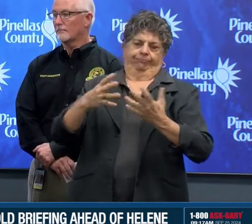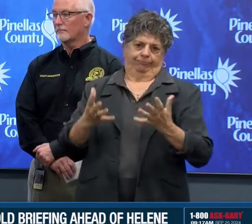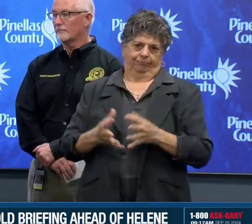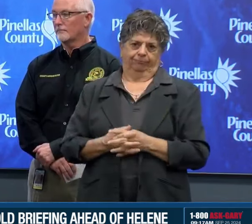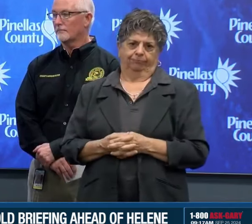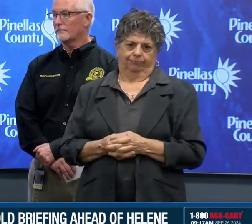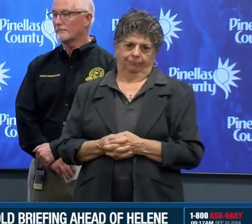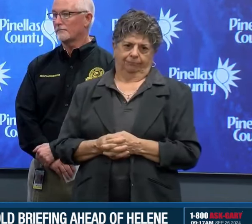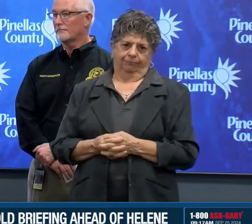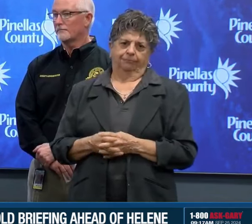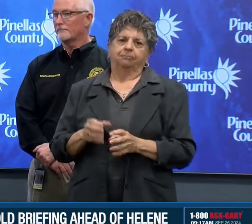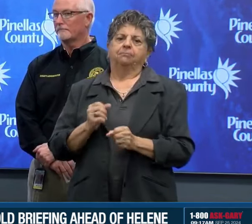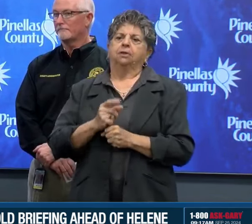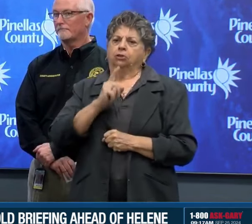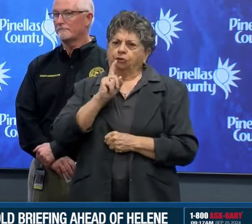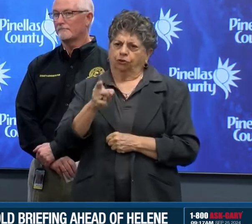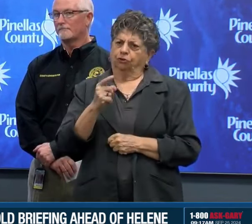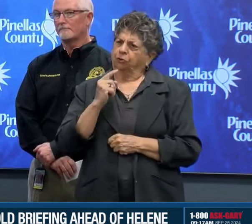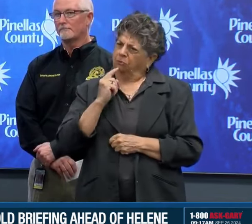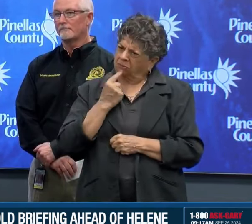people are taking that into consideration.